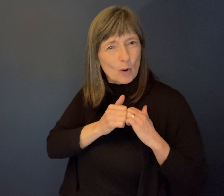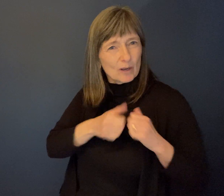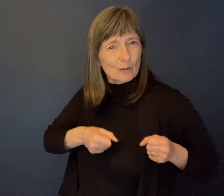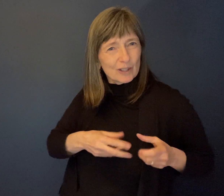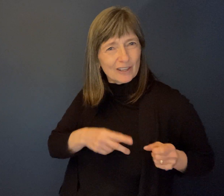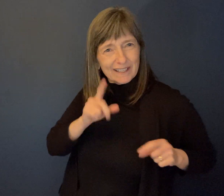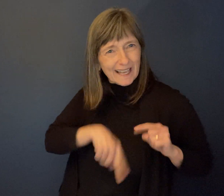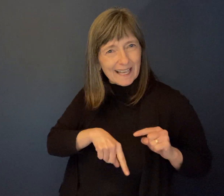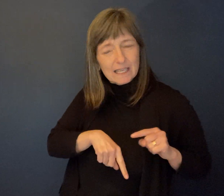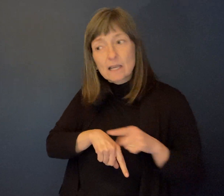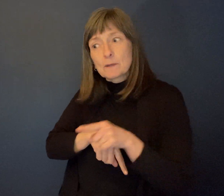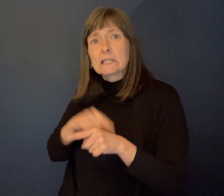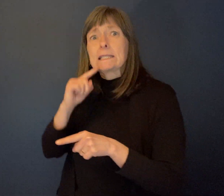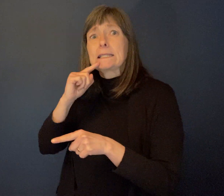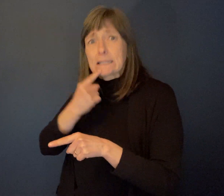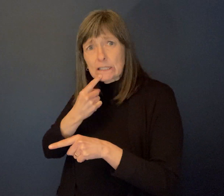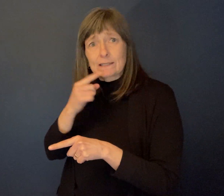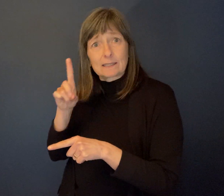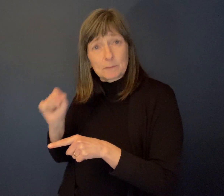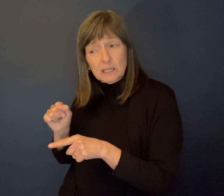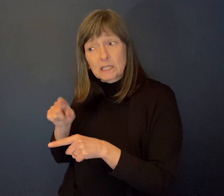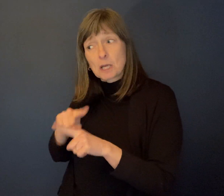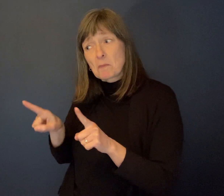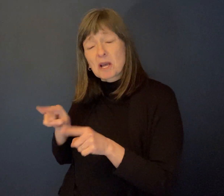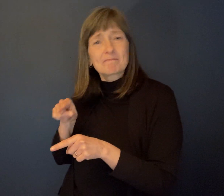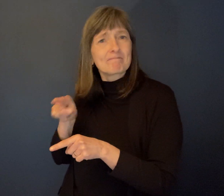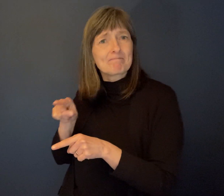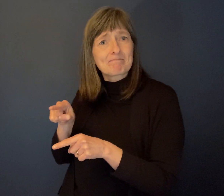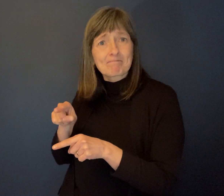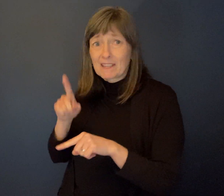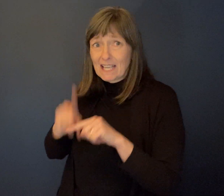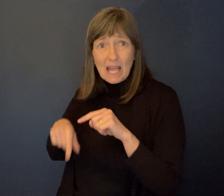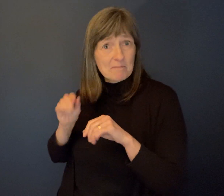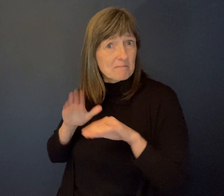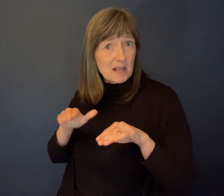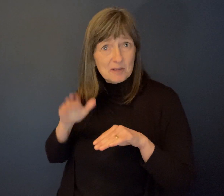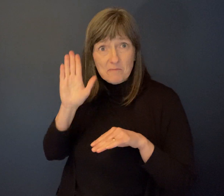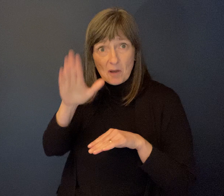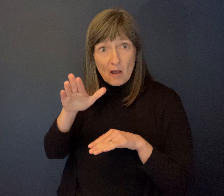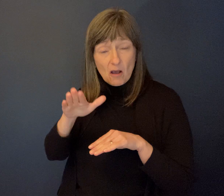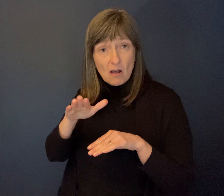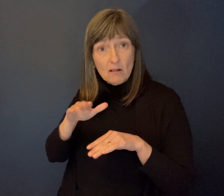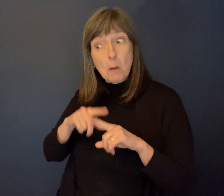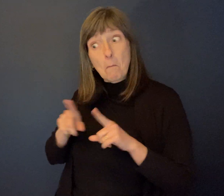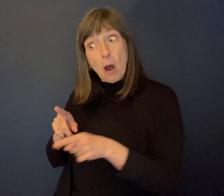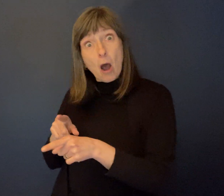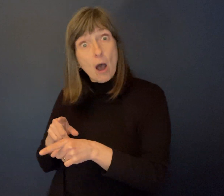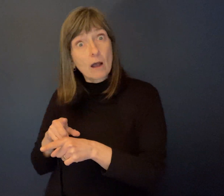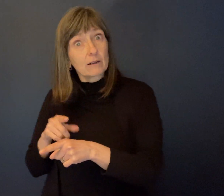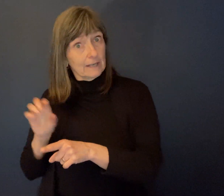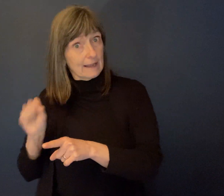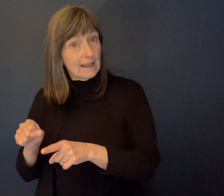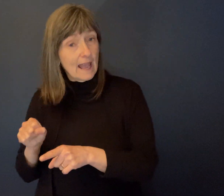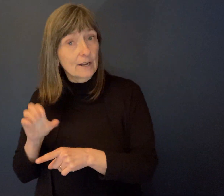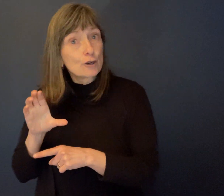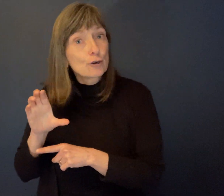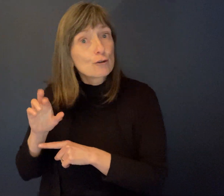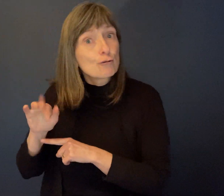who had really severe disabilities who wouldn't play basketball, but couldn't play a mean game of cribbage or checkers